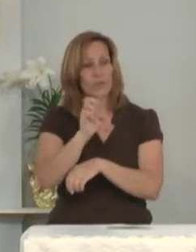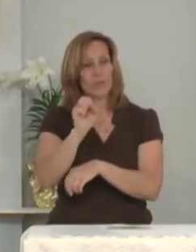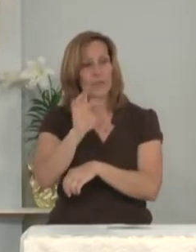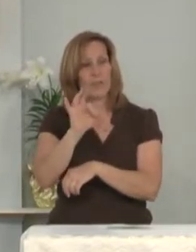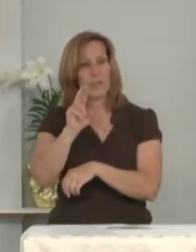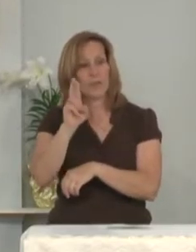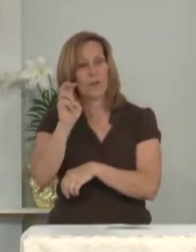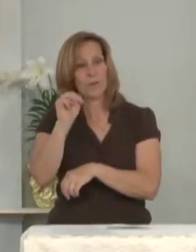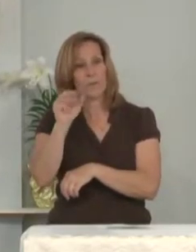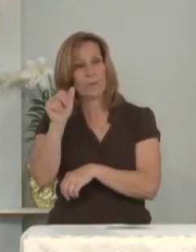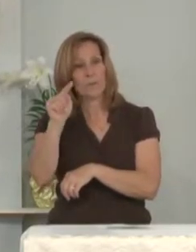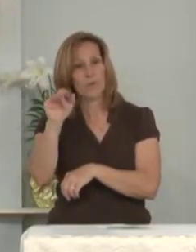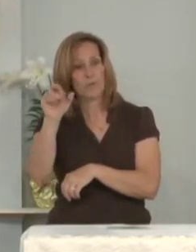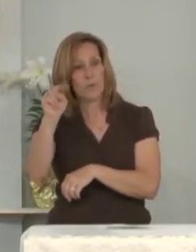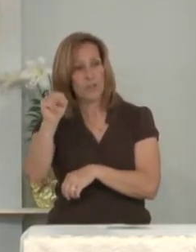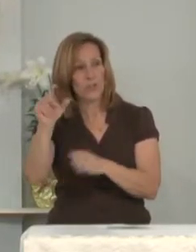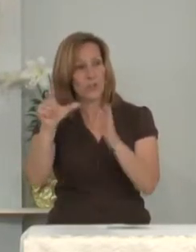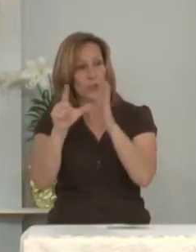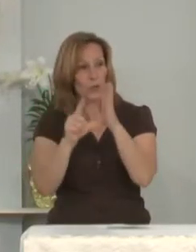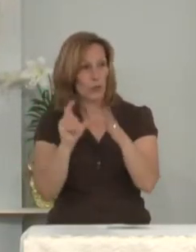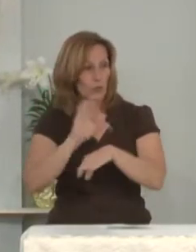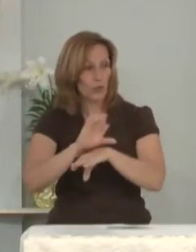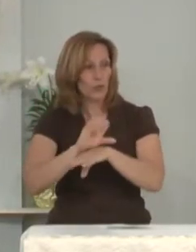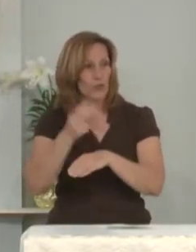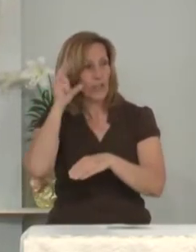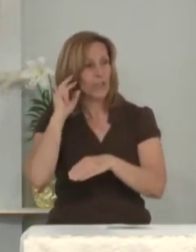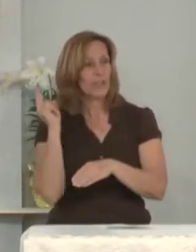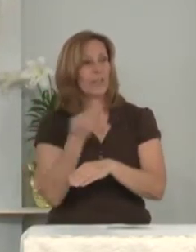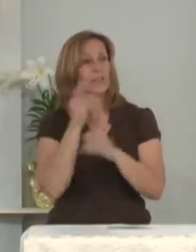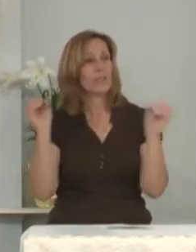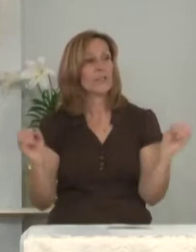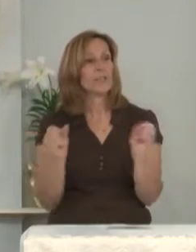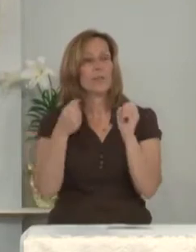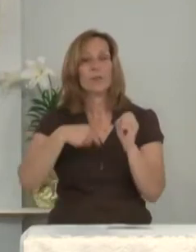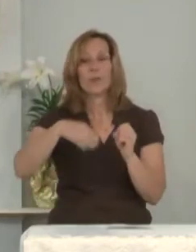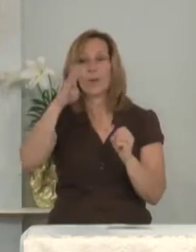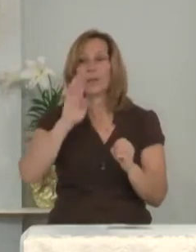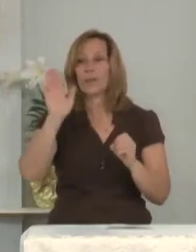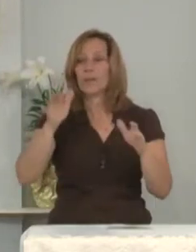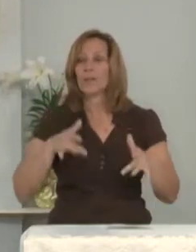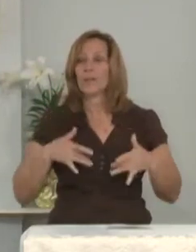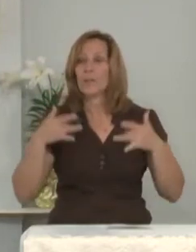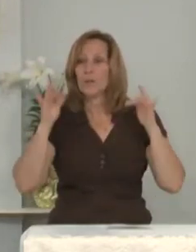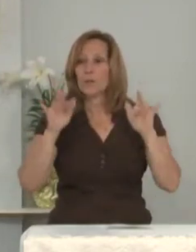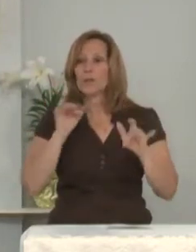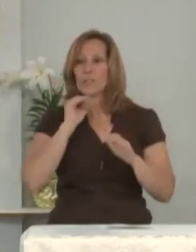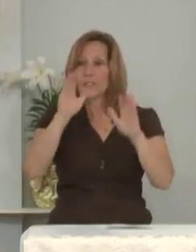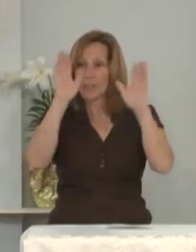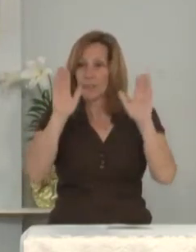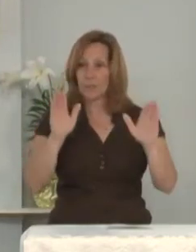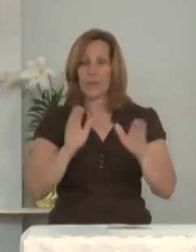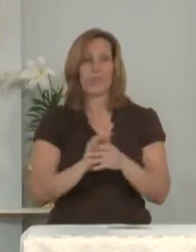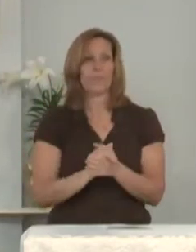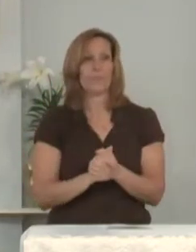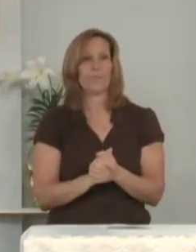Lutheran Church. Hear us, O God, your mercy is great.